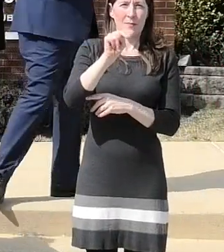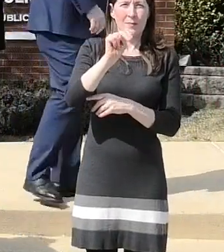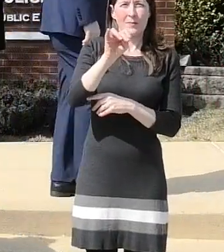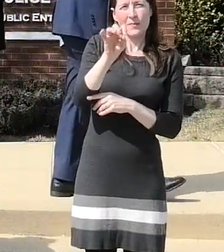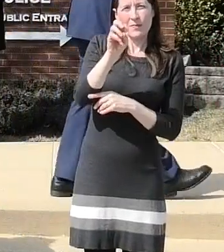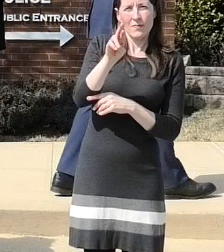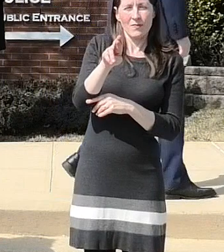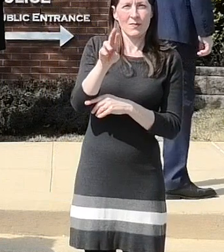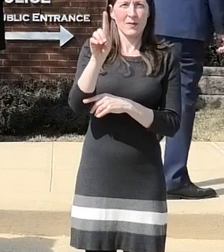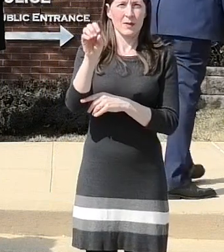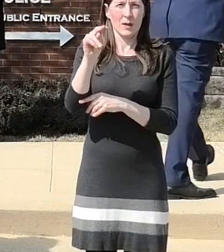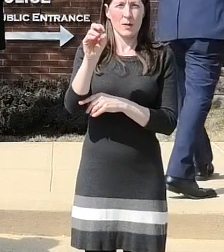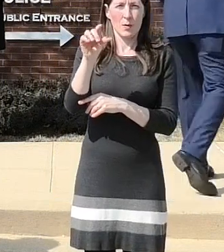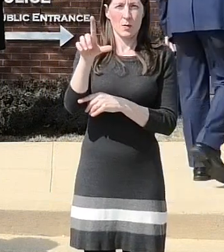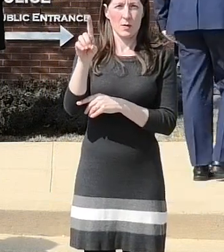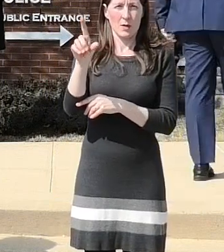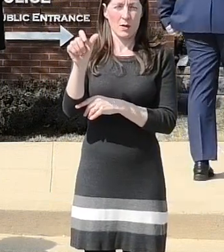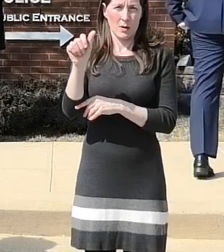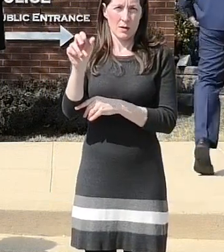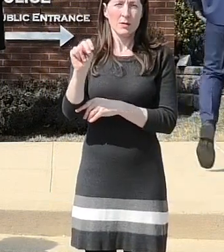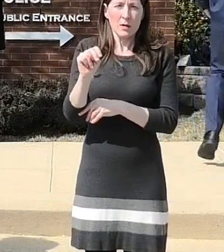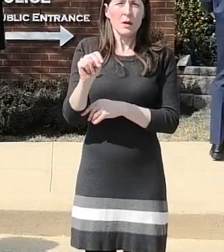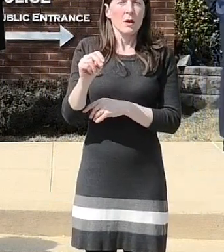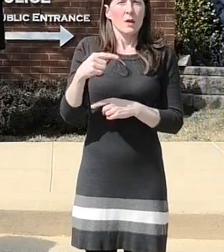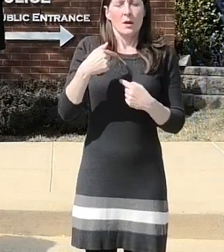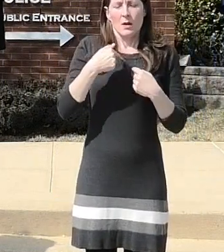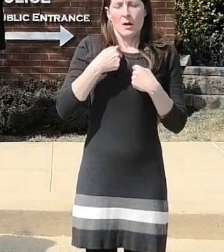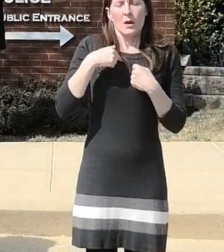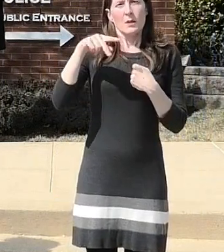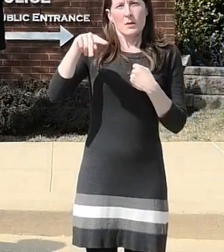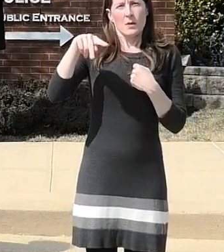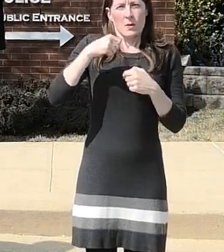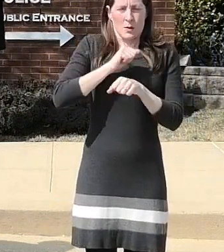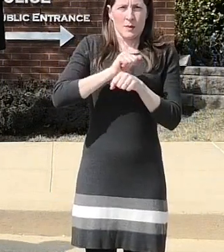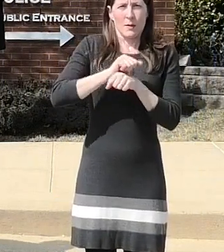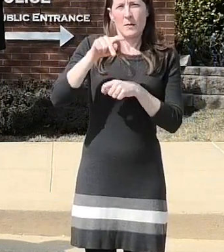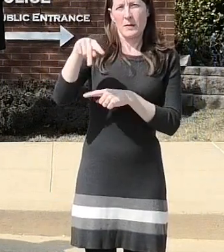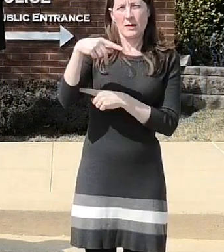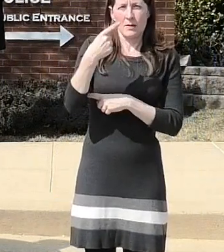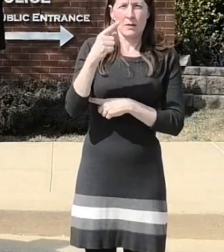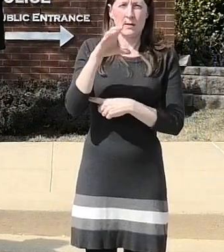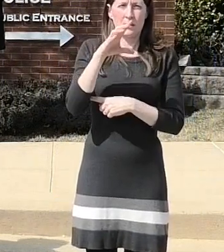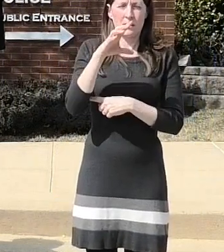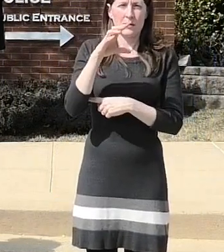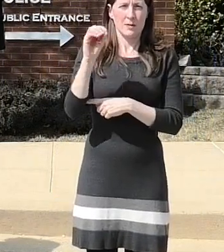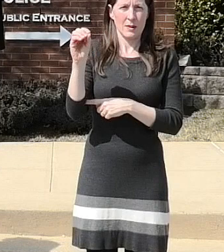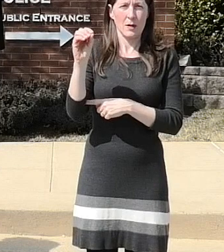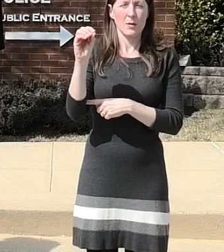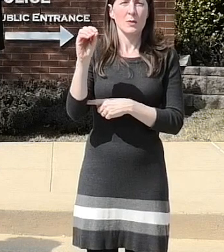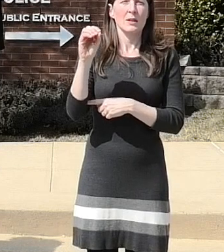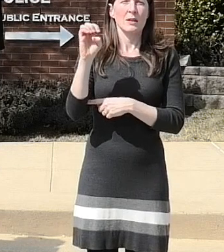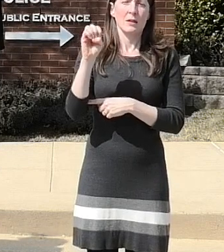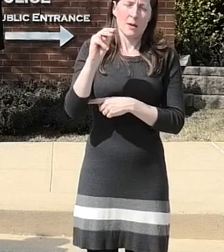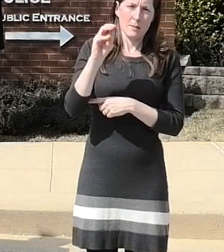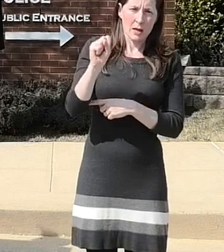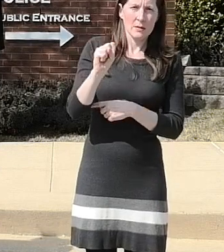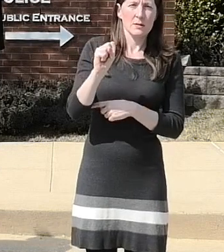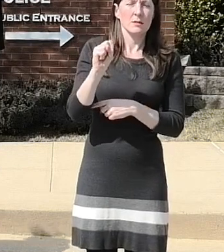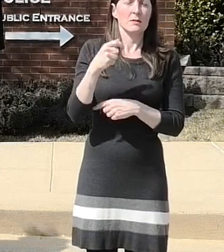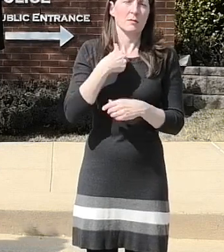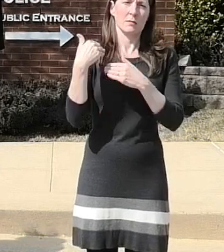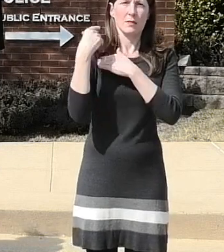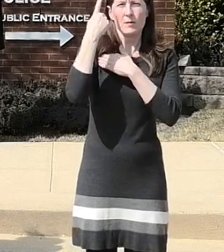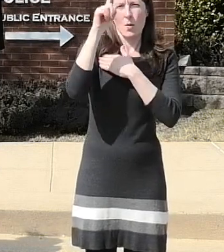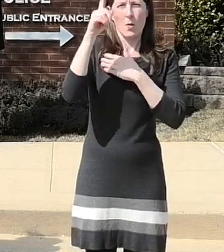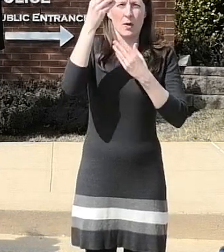public information and the office of community relations for prince georgia's county fire ems d-o-n-e-l-a-n um i just want to you